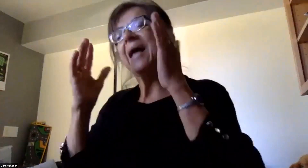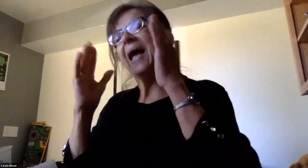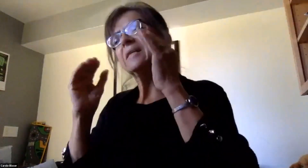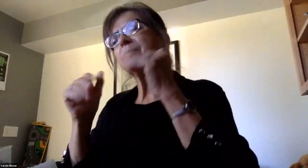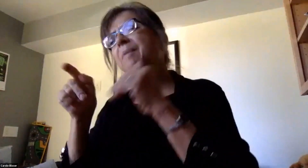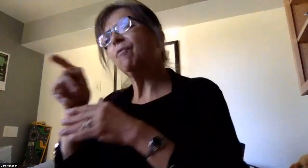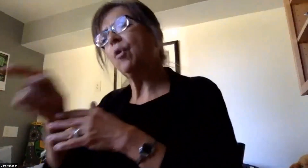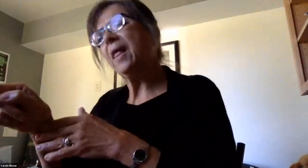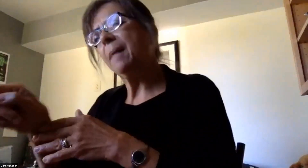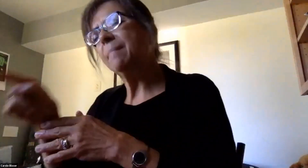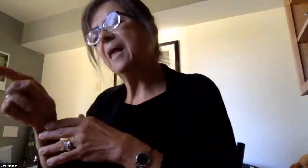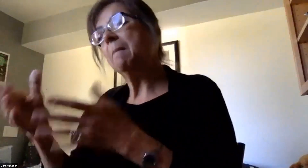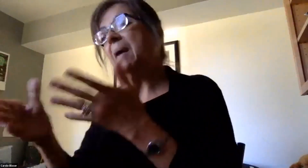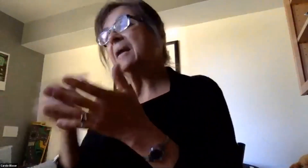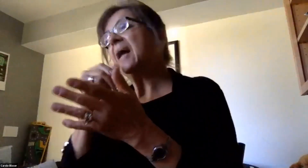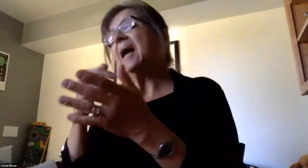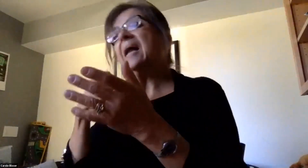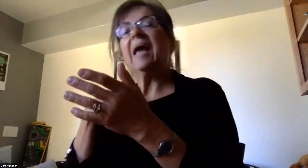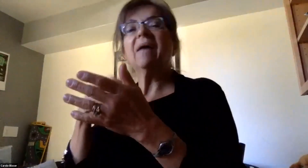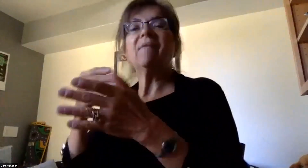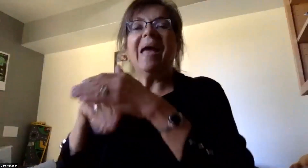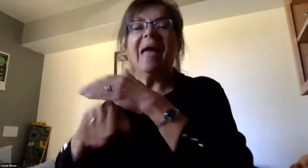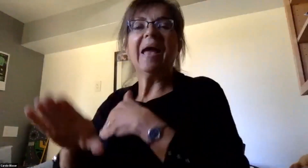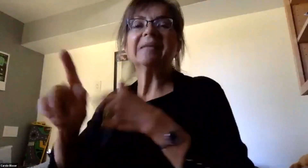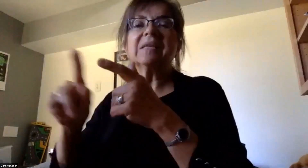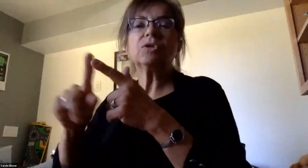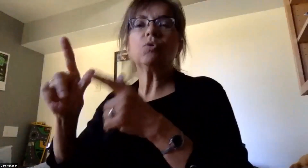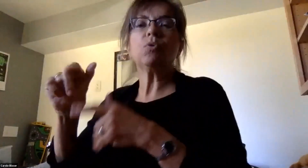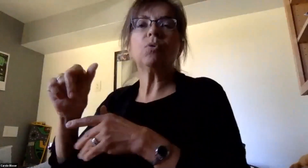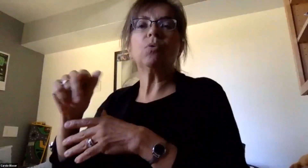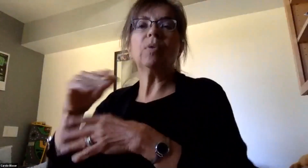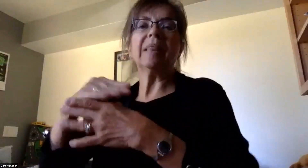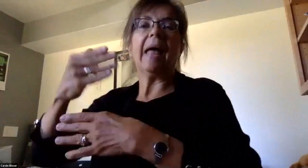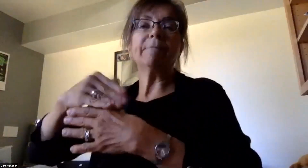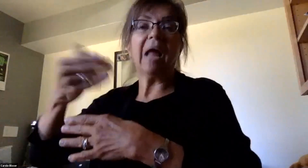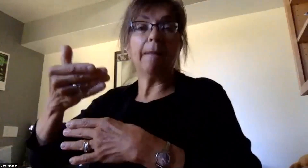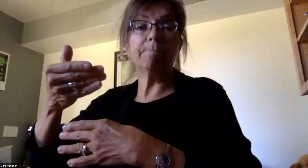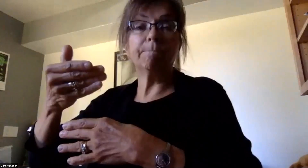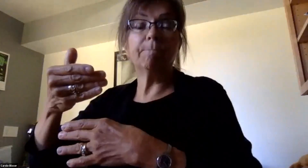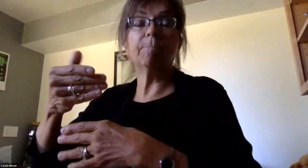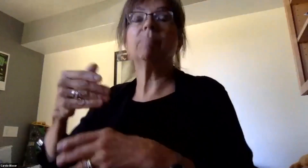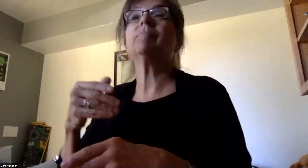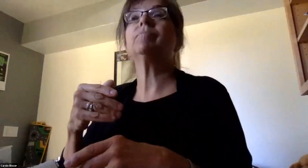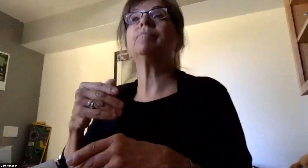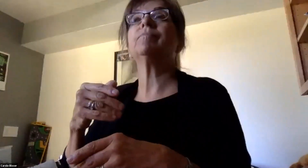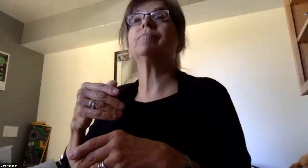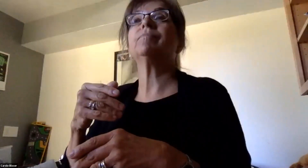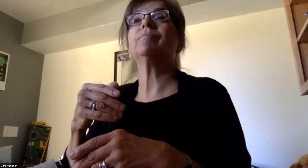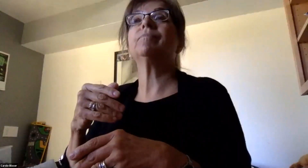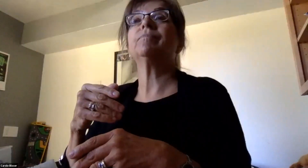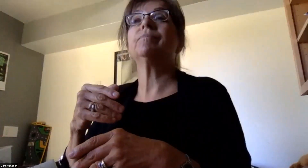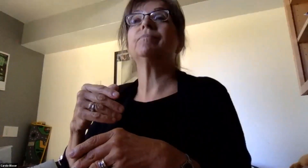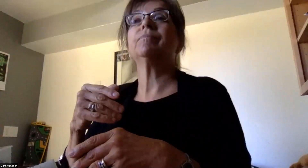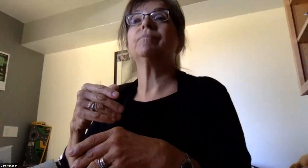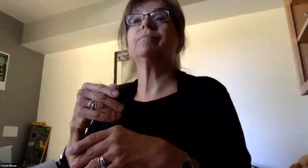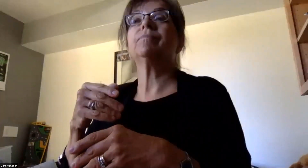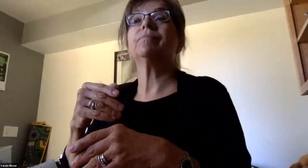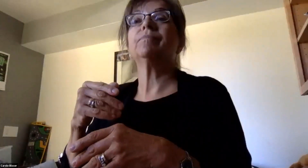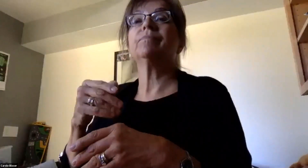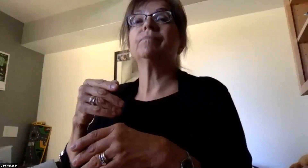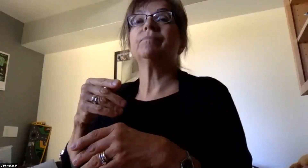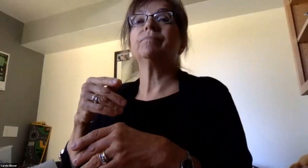may not have access to their laptop? We will then defer that instruction until